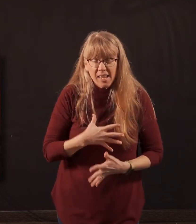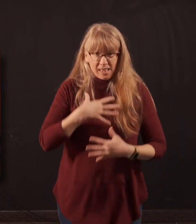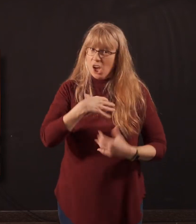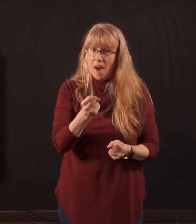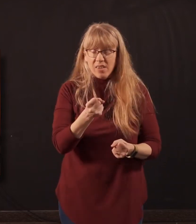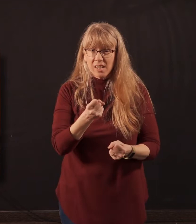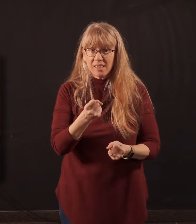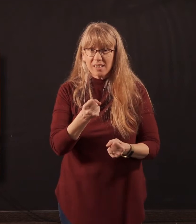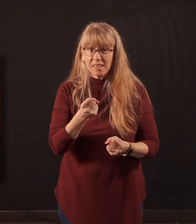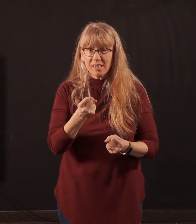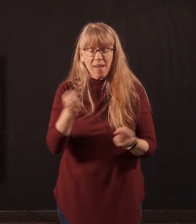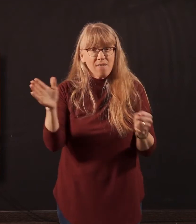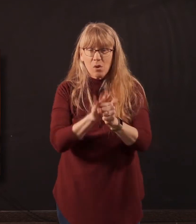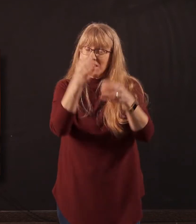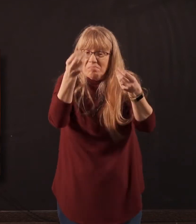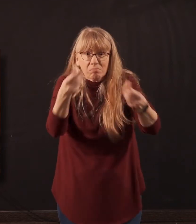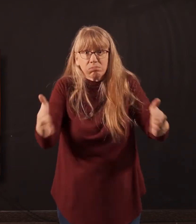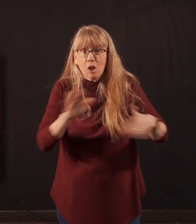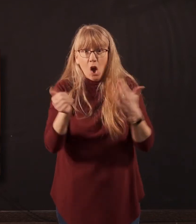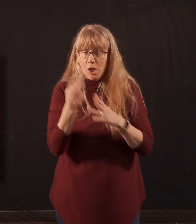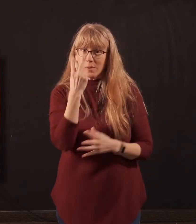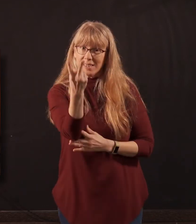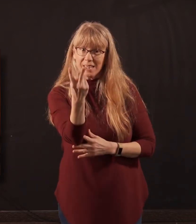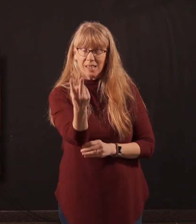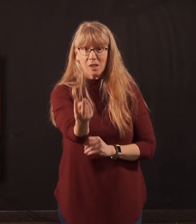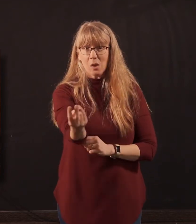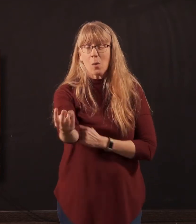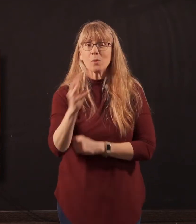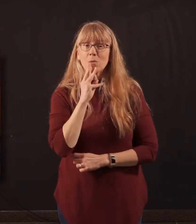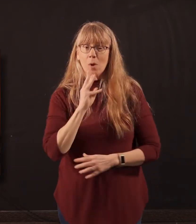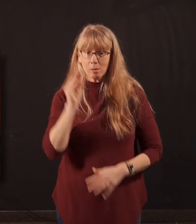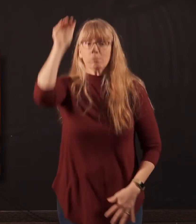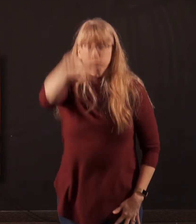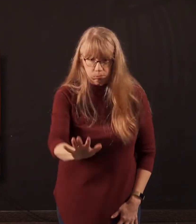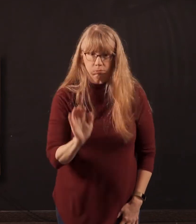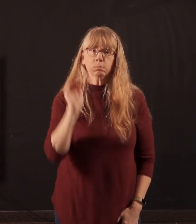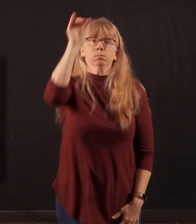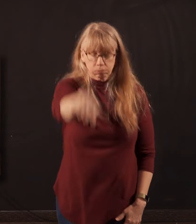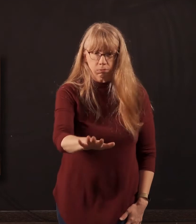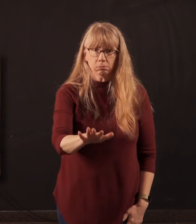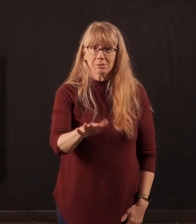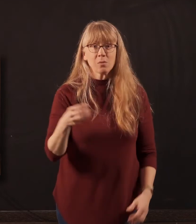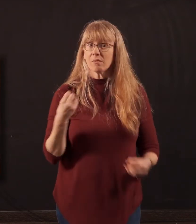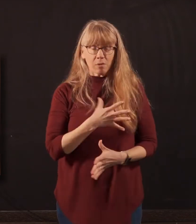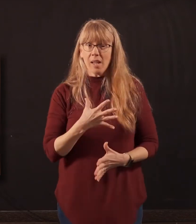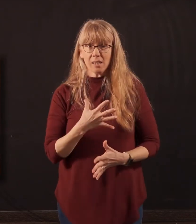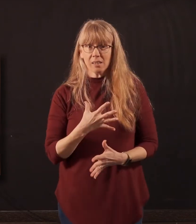completely vanished. And all that he could see was the crashing water in front of him. He was afraid and he lacked